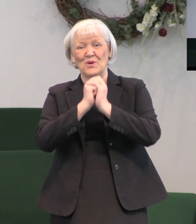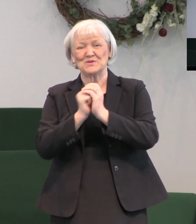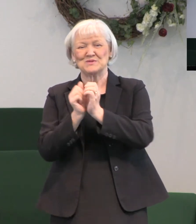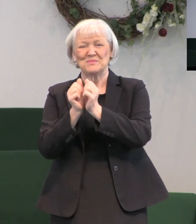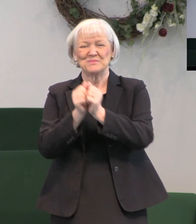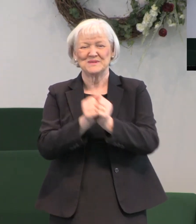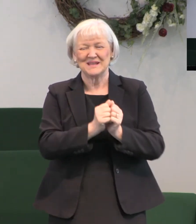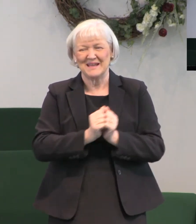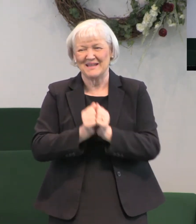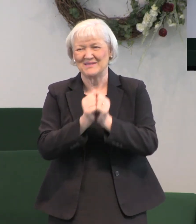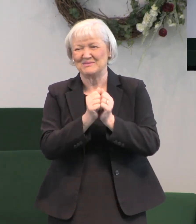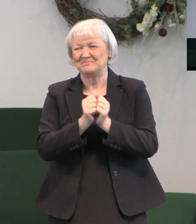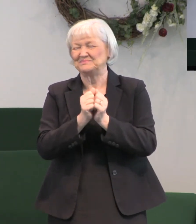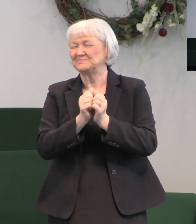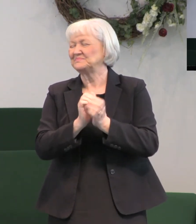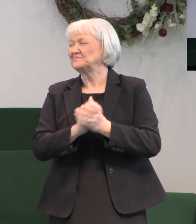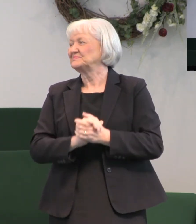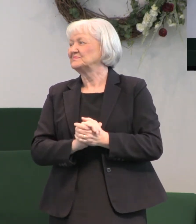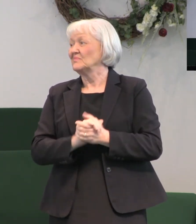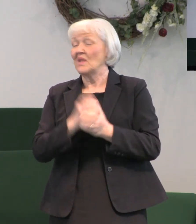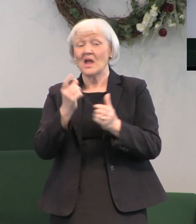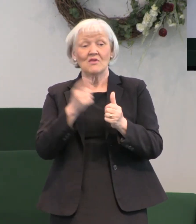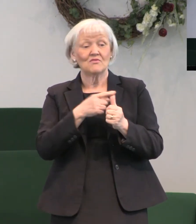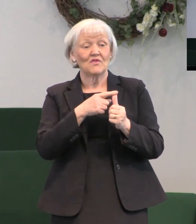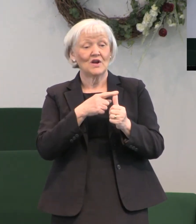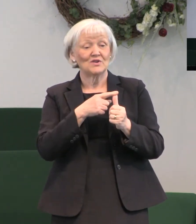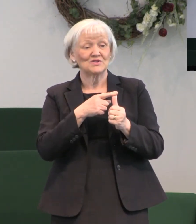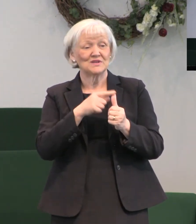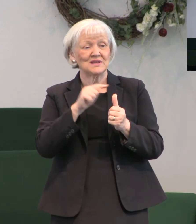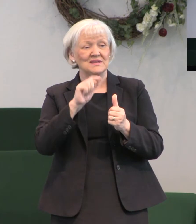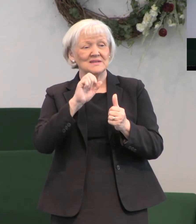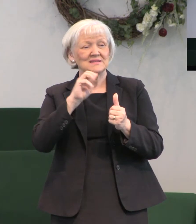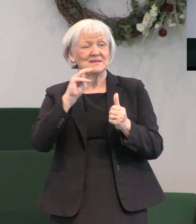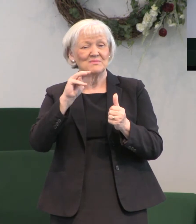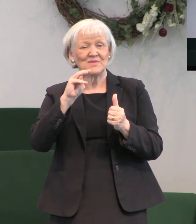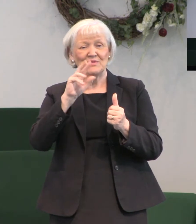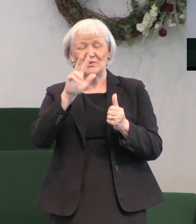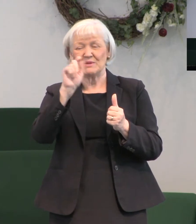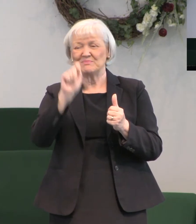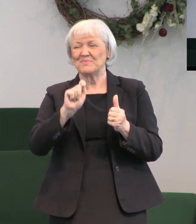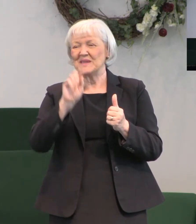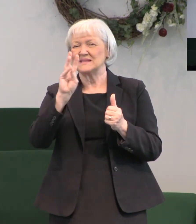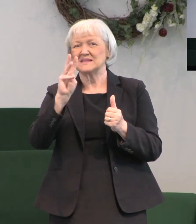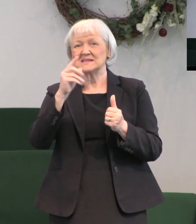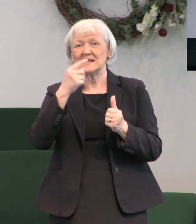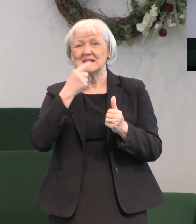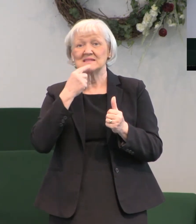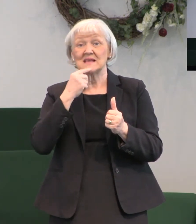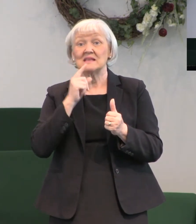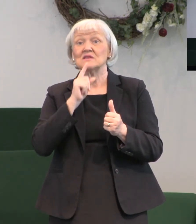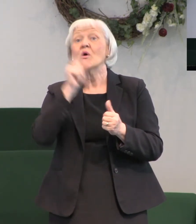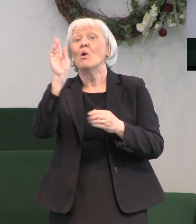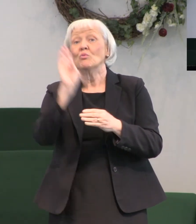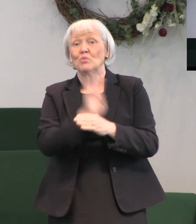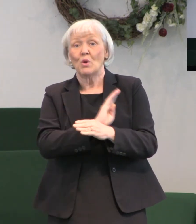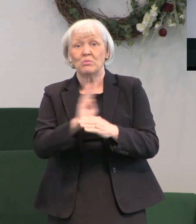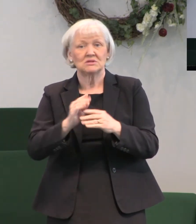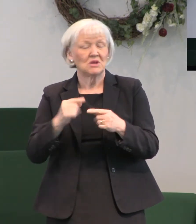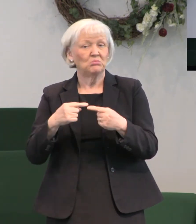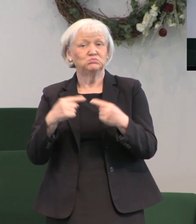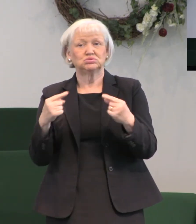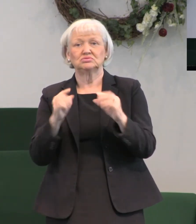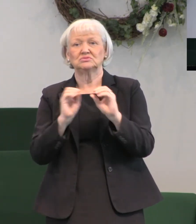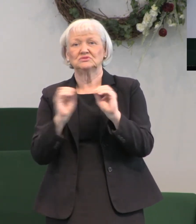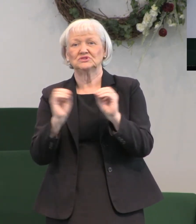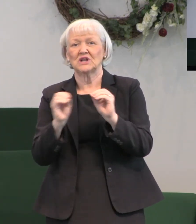is a worship service. 1 Timothy chapter 3 and verse 16 says, Without controversy, great